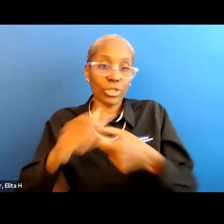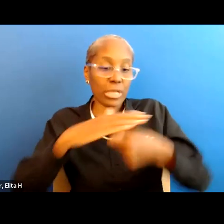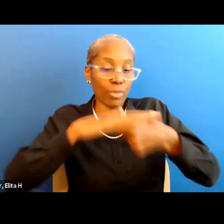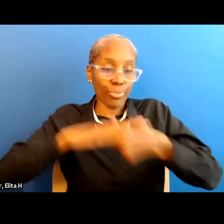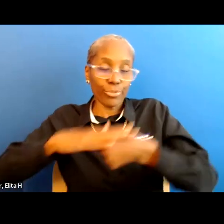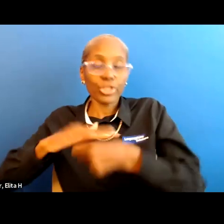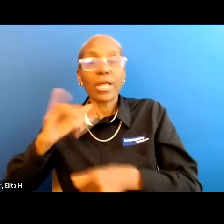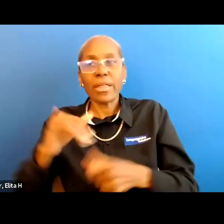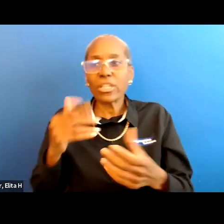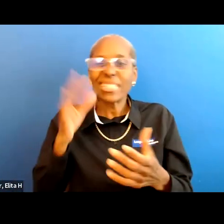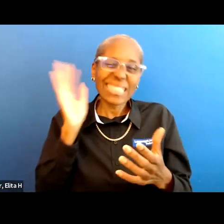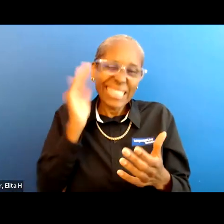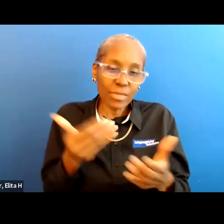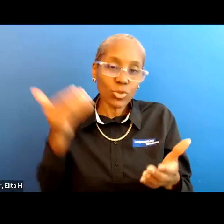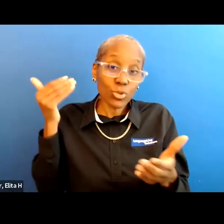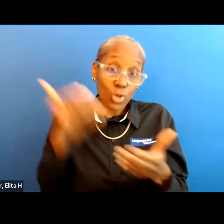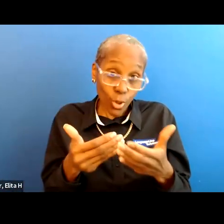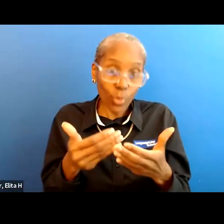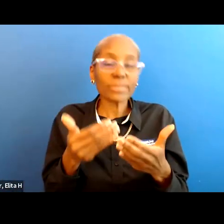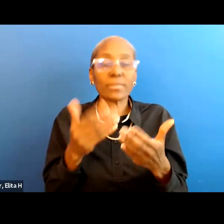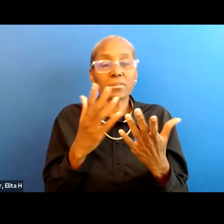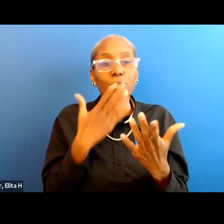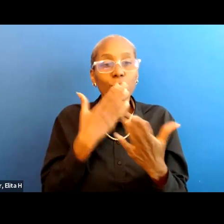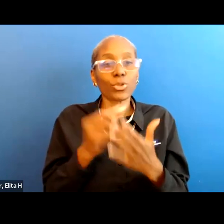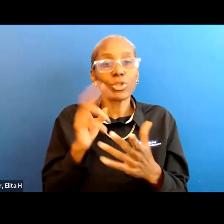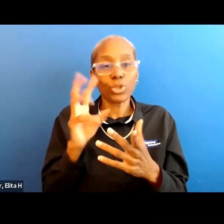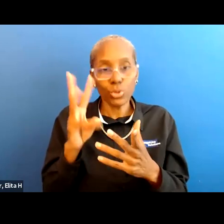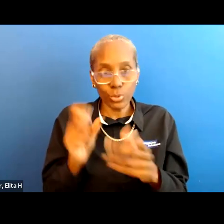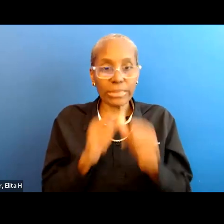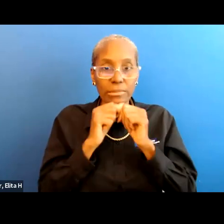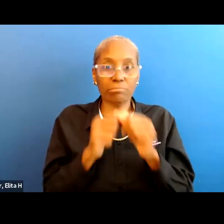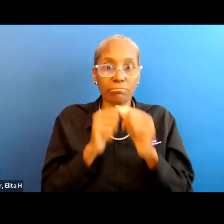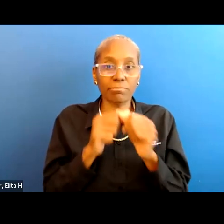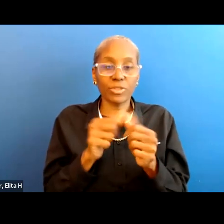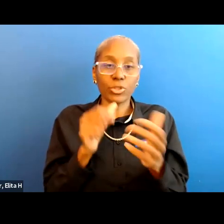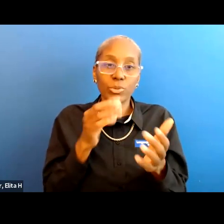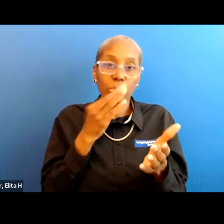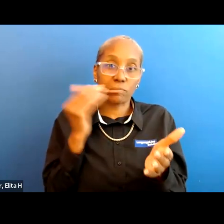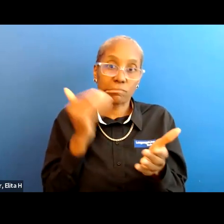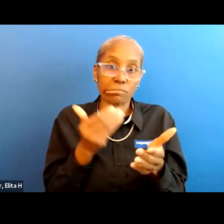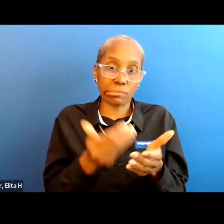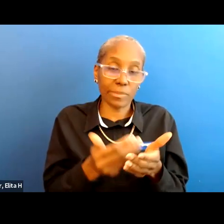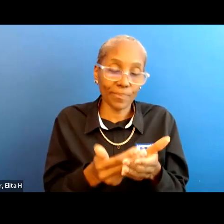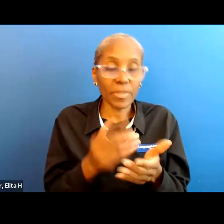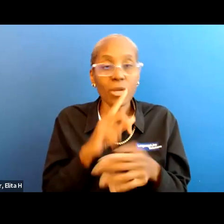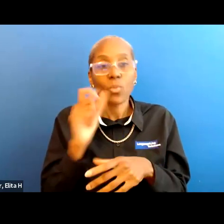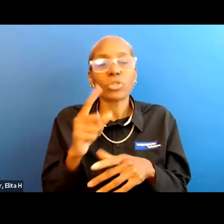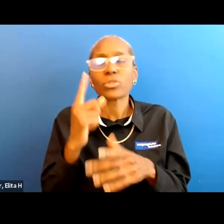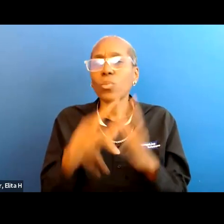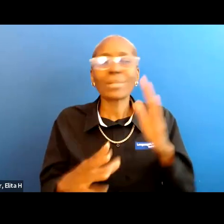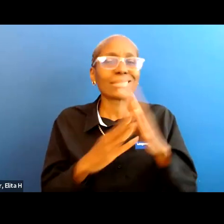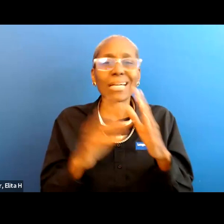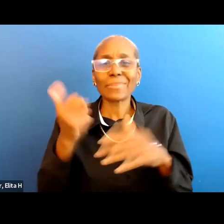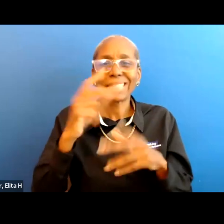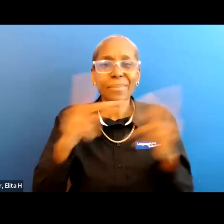this is actually a good news so keep up with that because you're you're getting there um a question what are the top 10